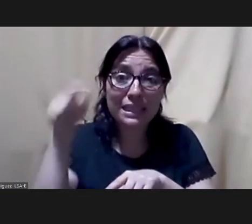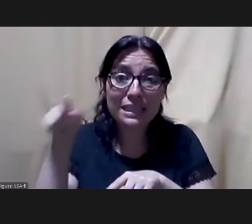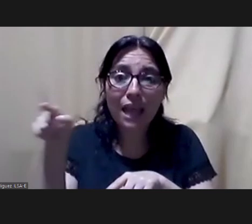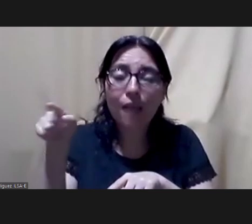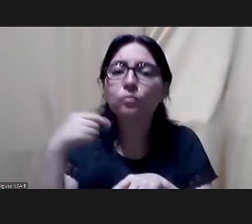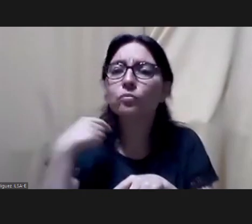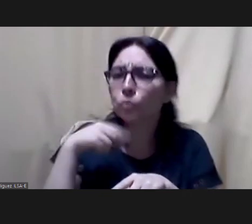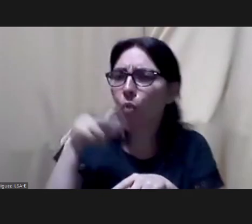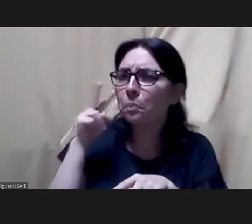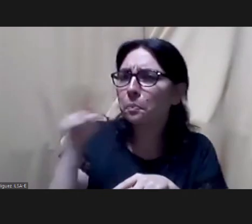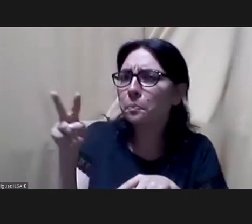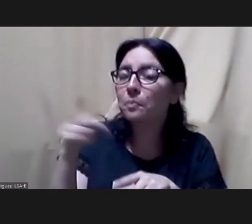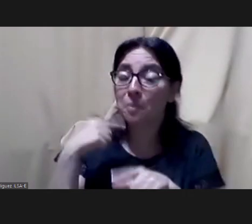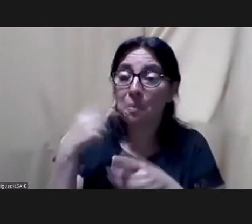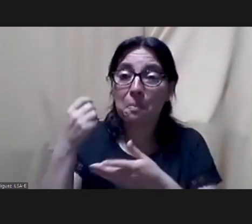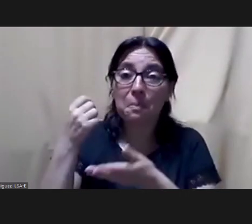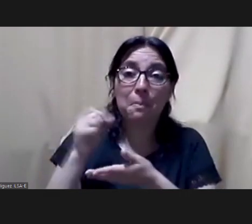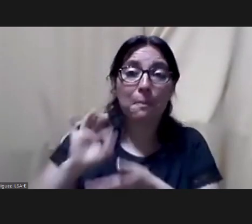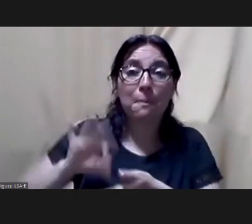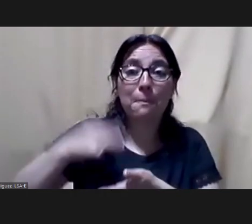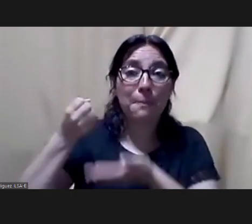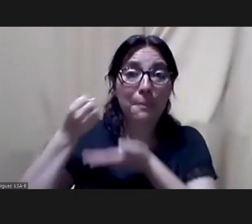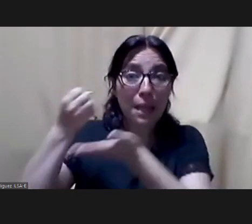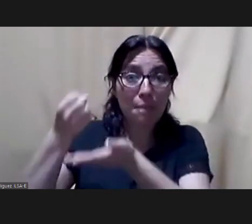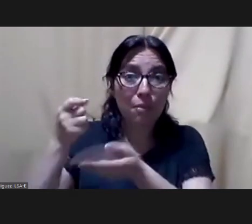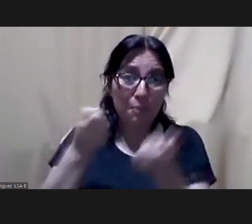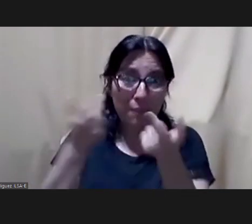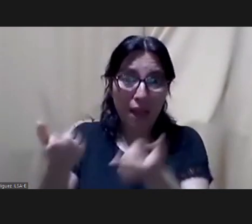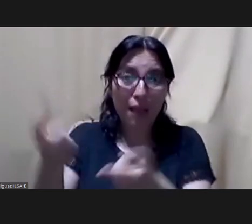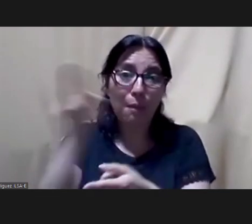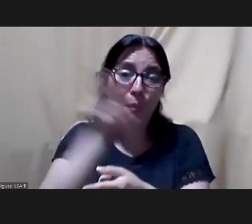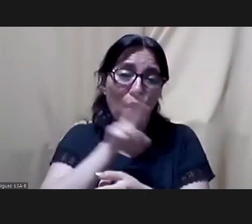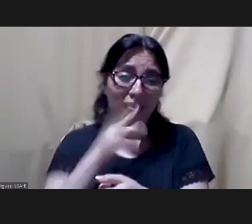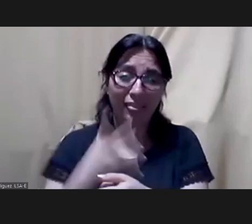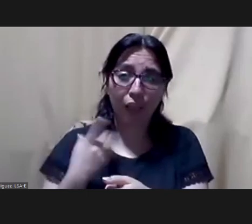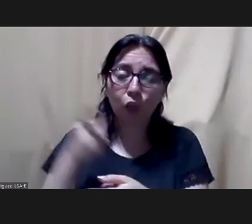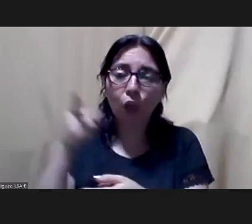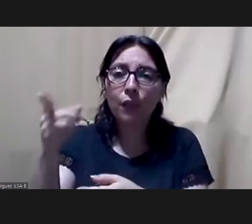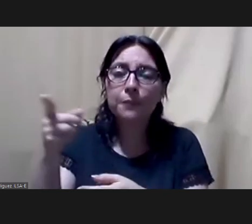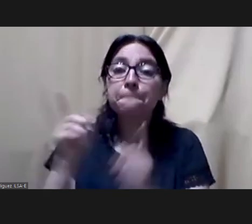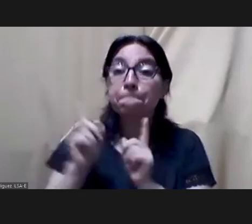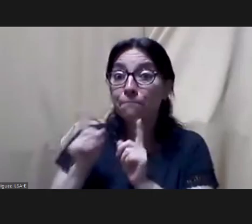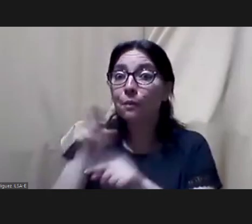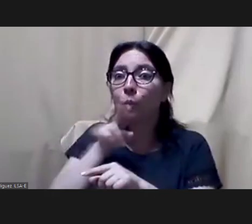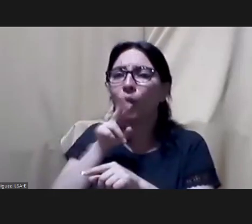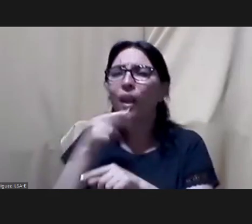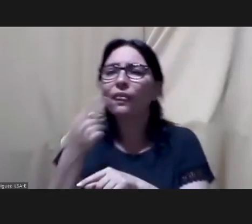but there was an award that was going to be given to women to female directors